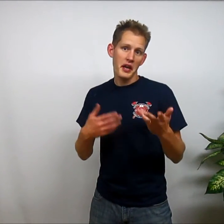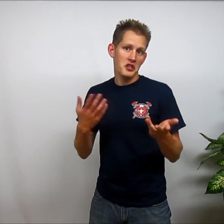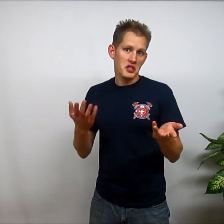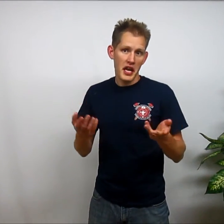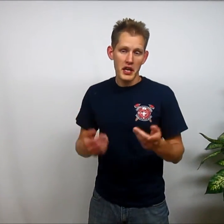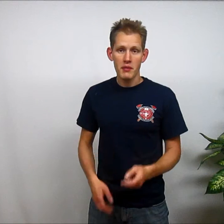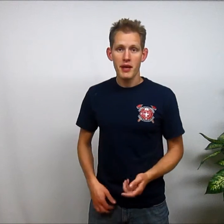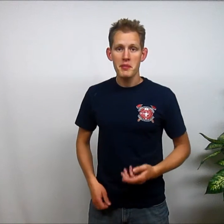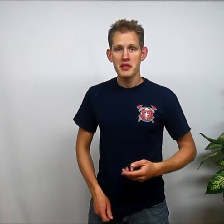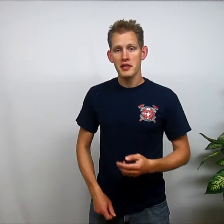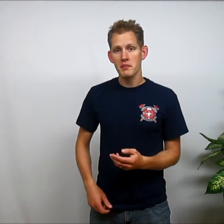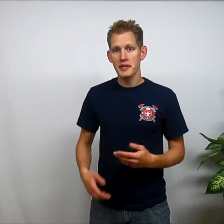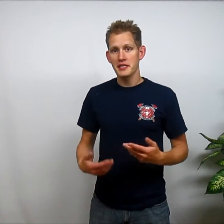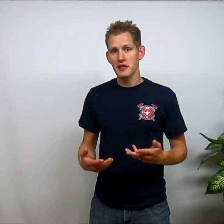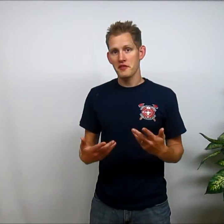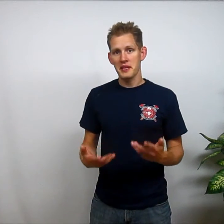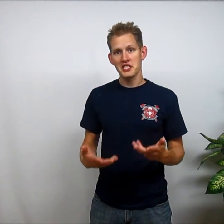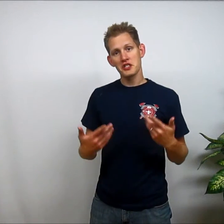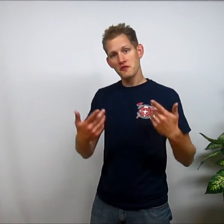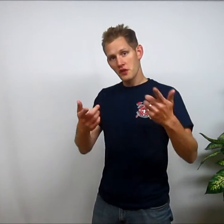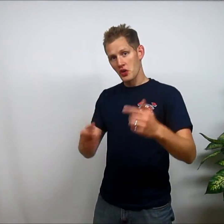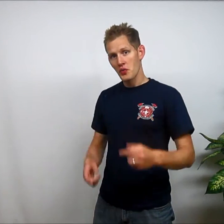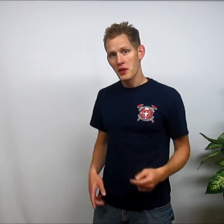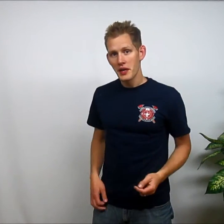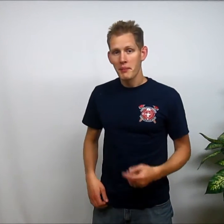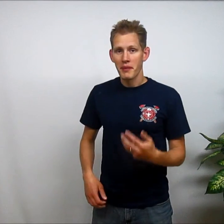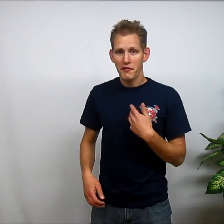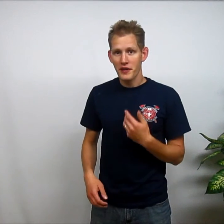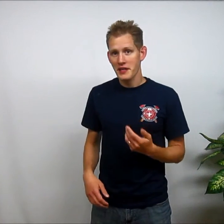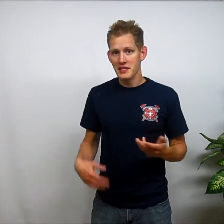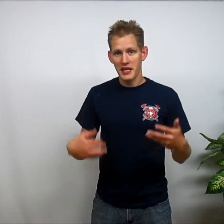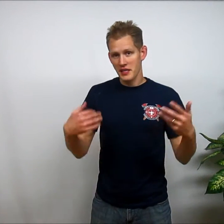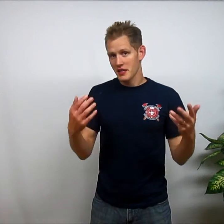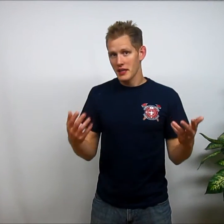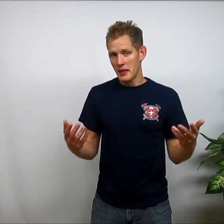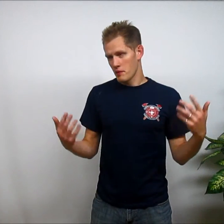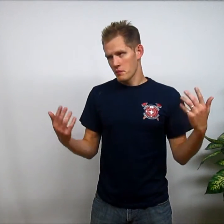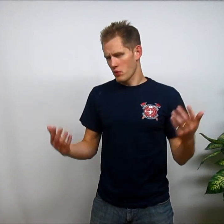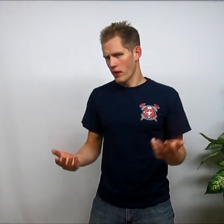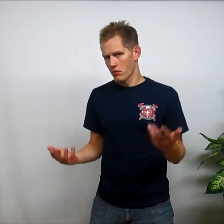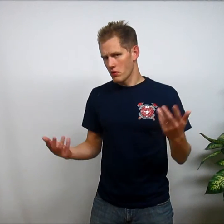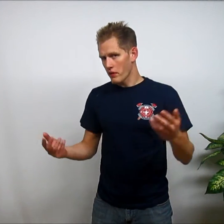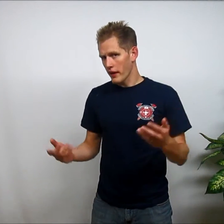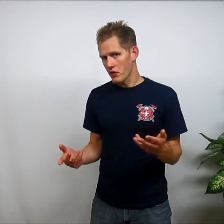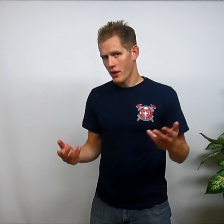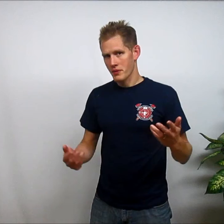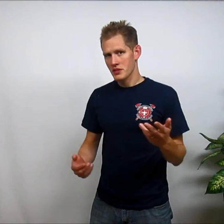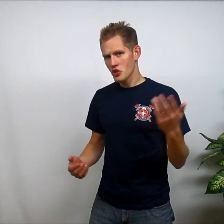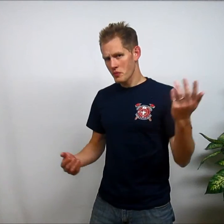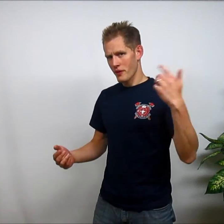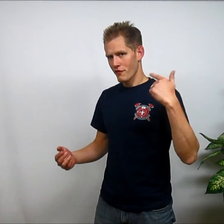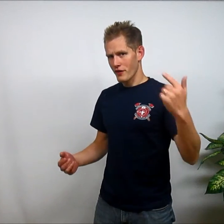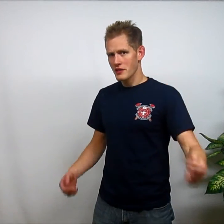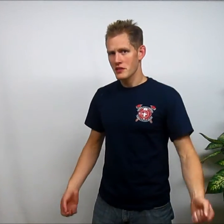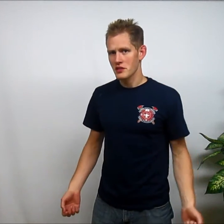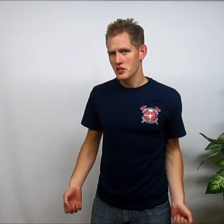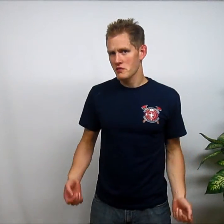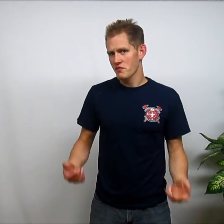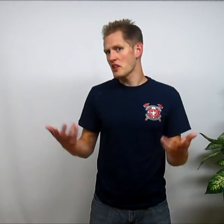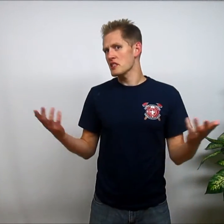entertaining, and maybe a little bit informational for you, my friends, and people who I don't know yet, who I assume are my friends, just friends